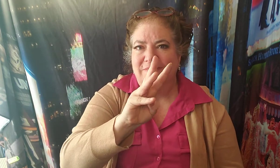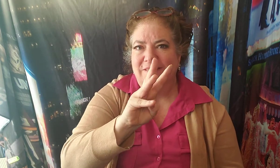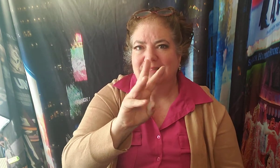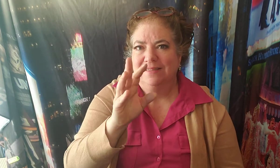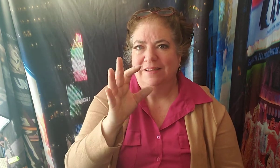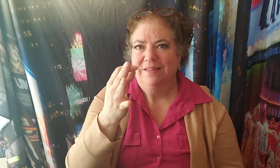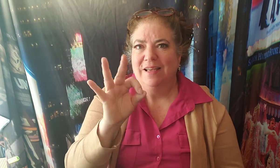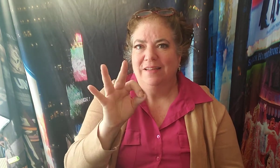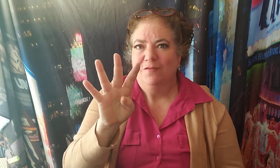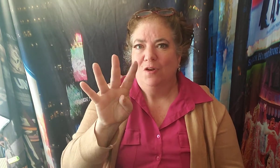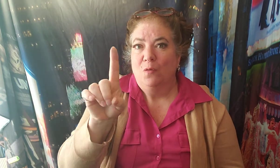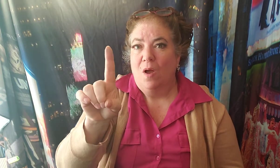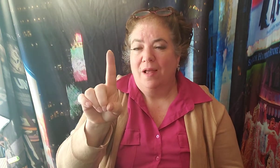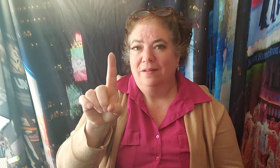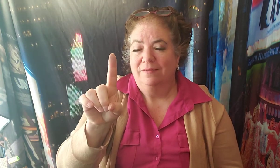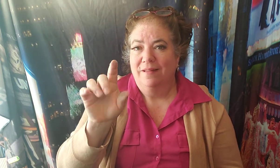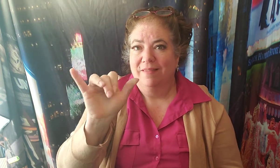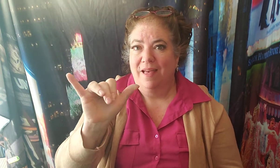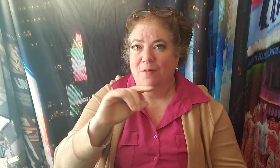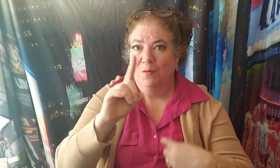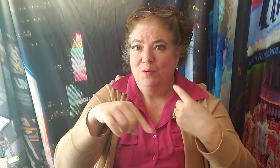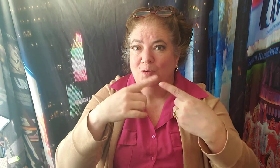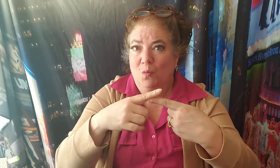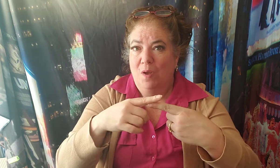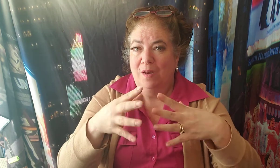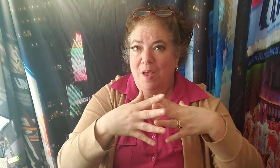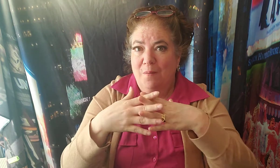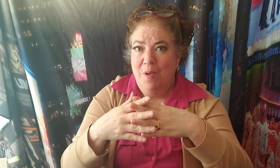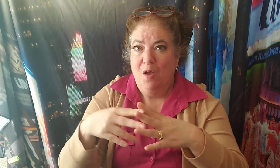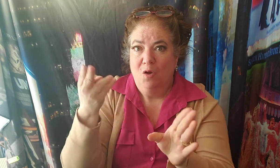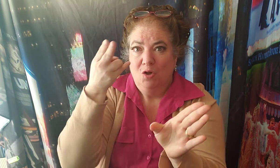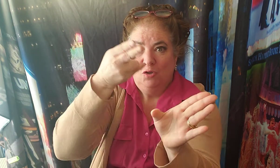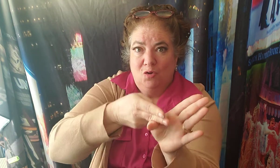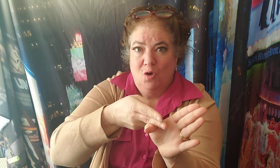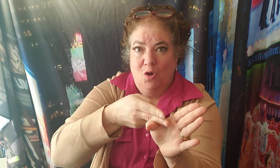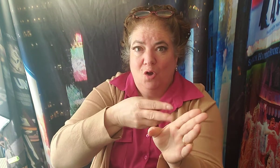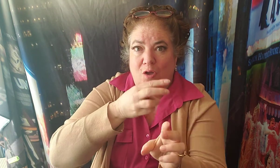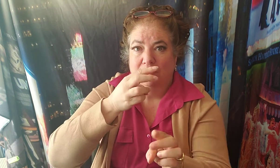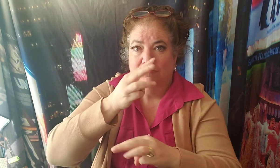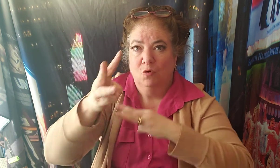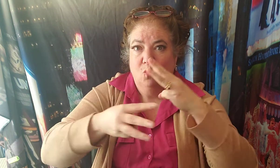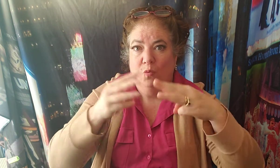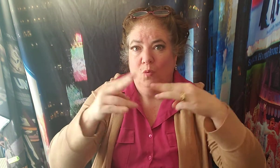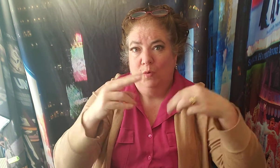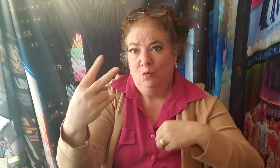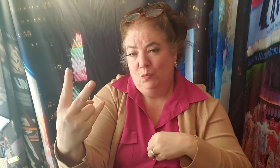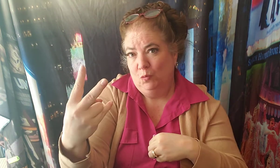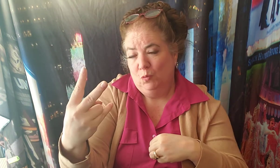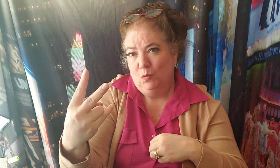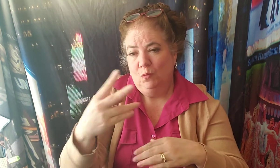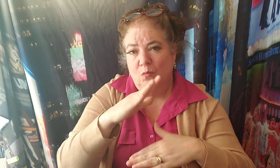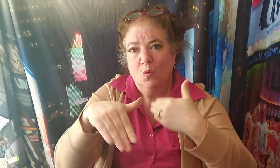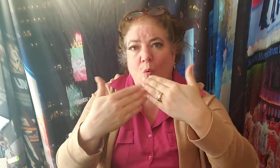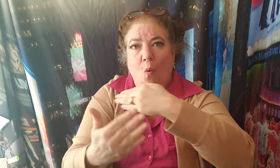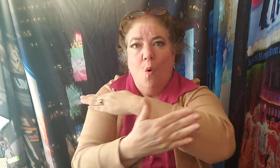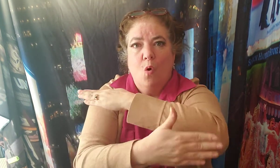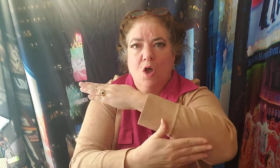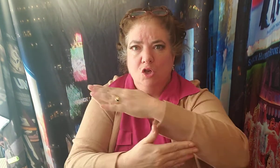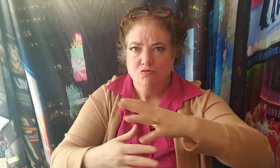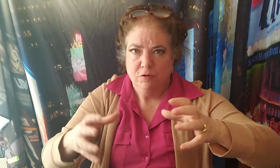That was the entry of the United States Into World War II And it galvanized the country And Irving Berlin Who had